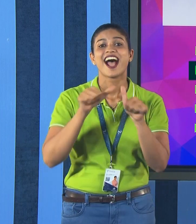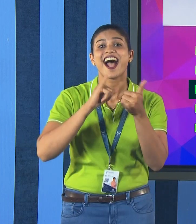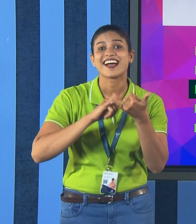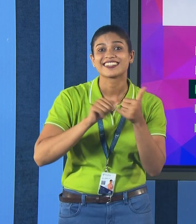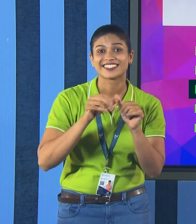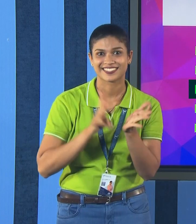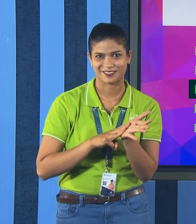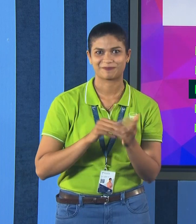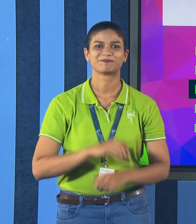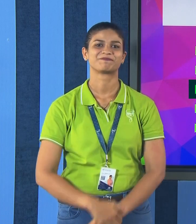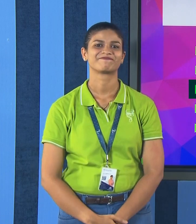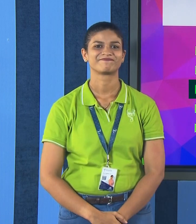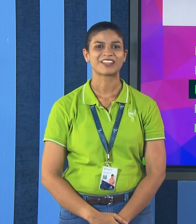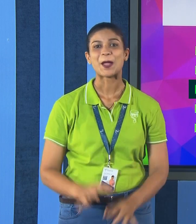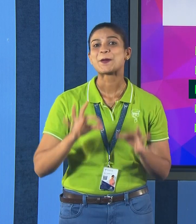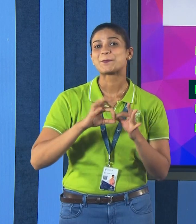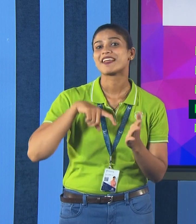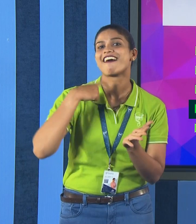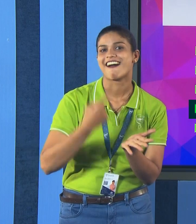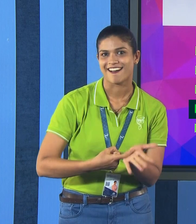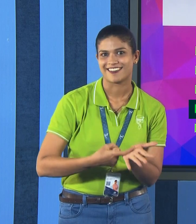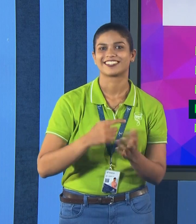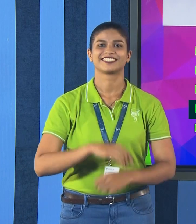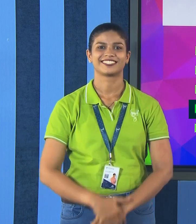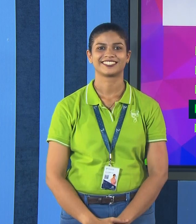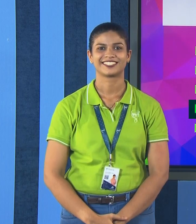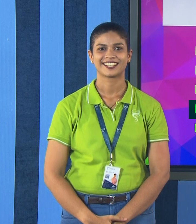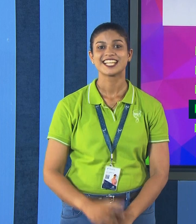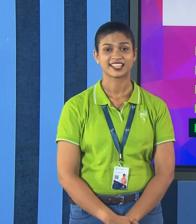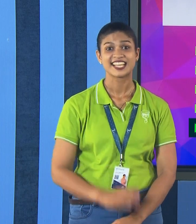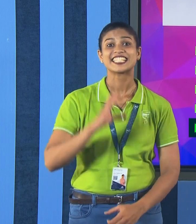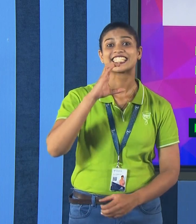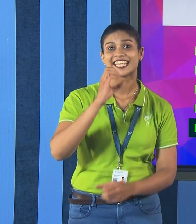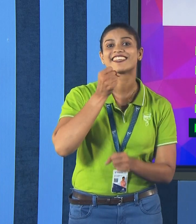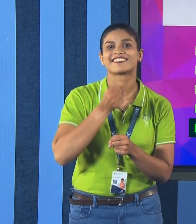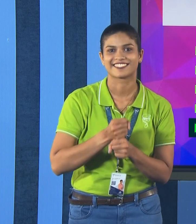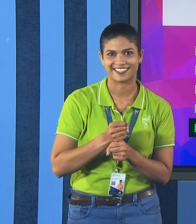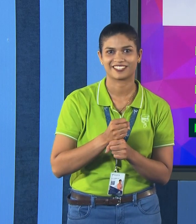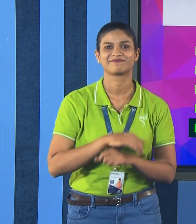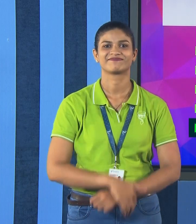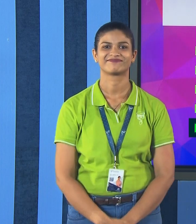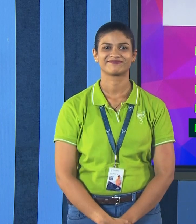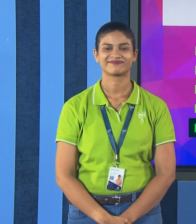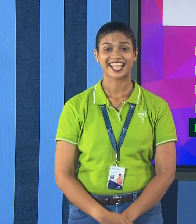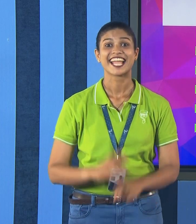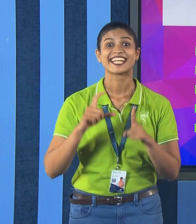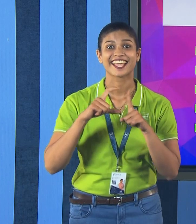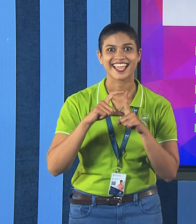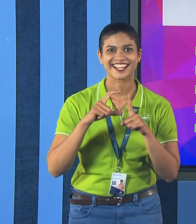Assam, Bihar, Chathisgarh, Chathisgarh, Delhi,